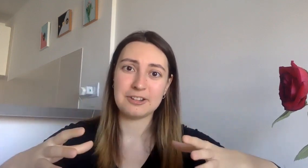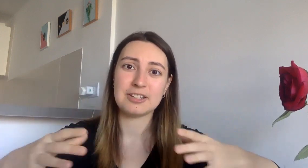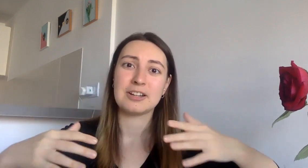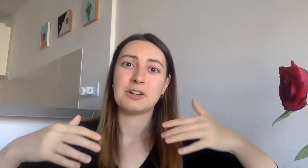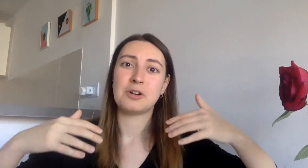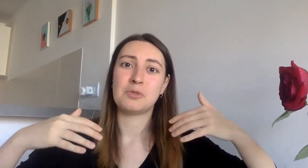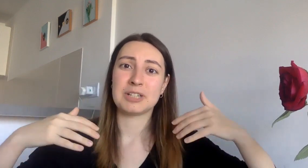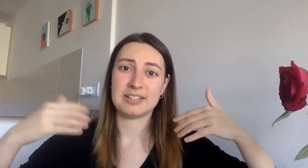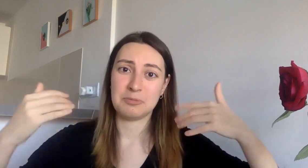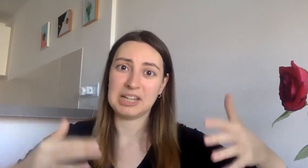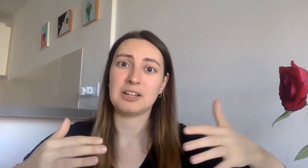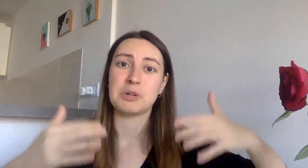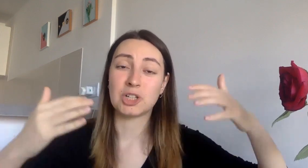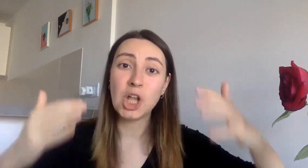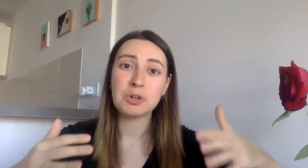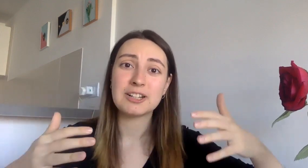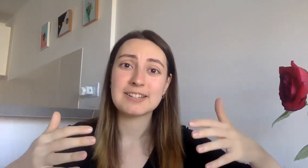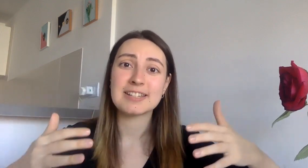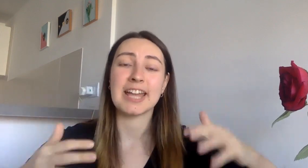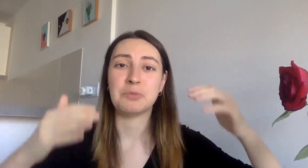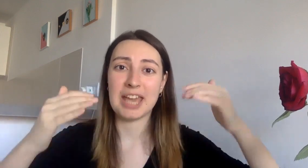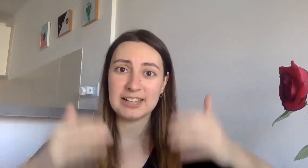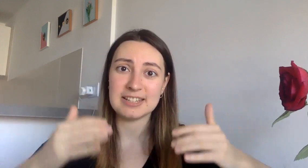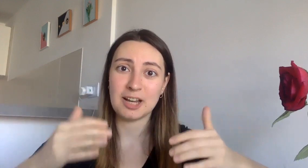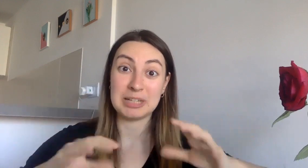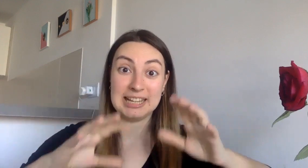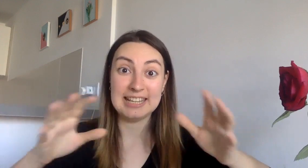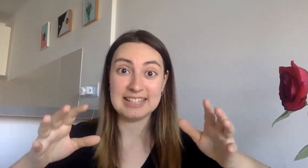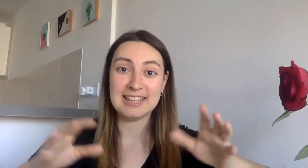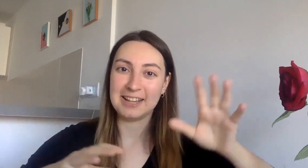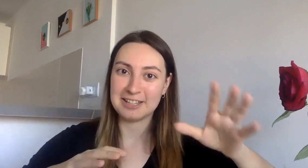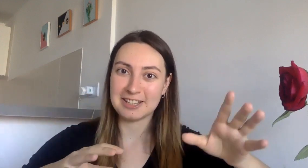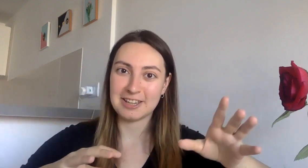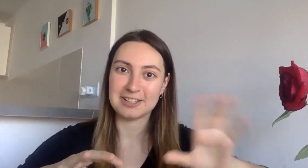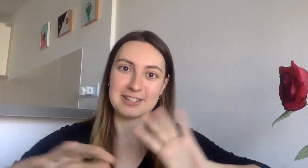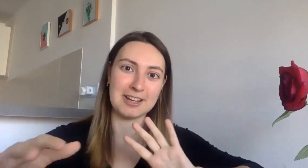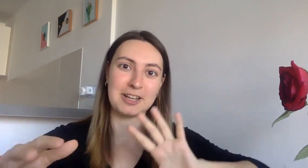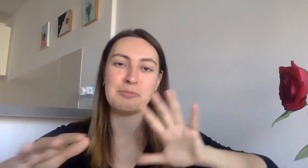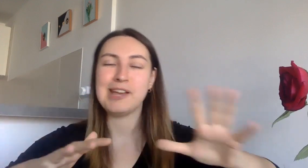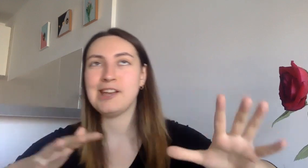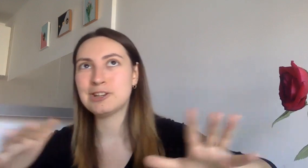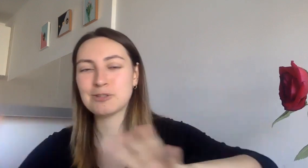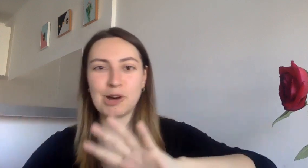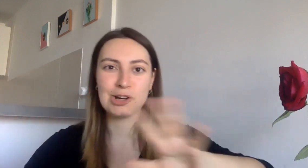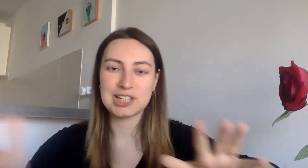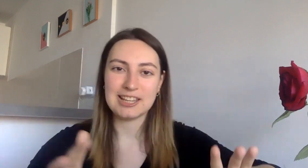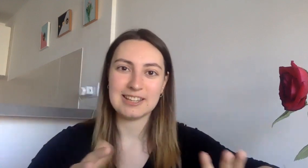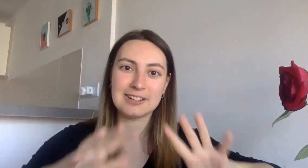we started mingling with the locals and we ended up and lady lady it's like beach party your